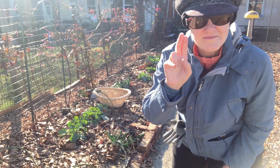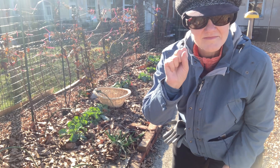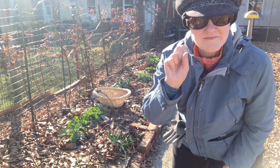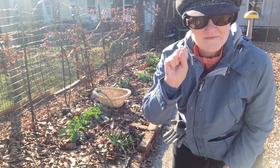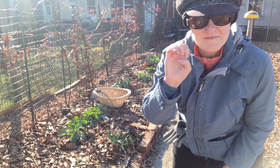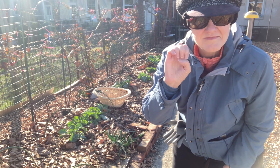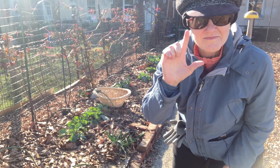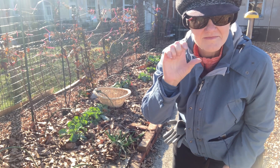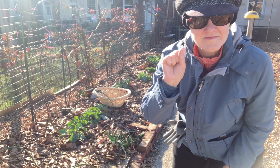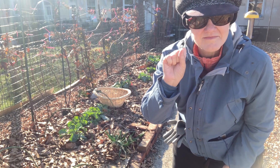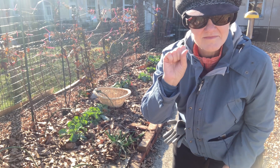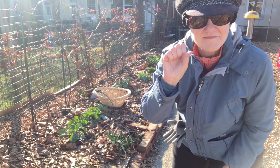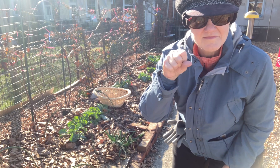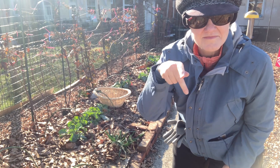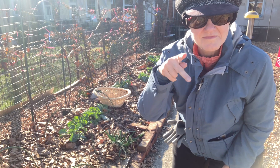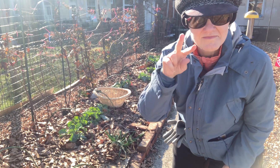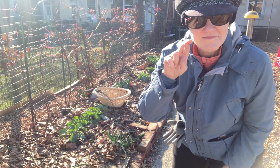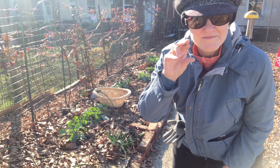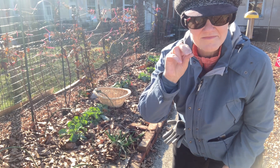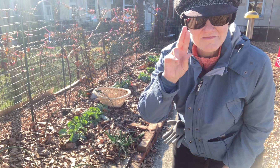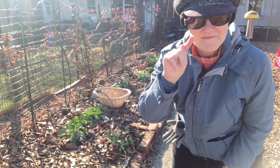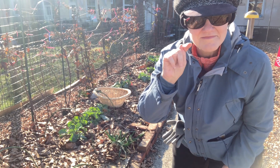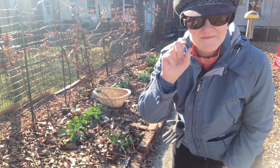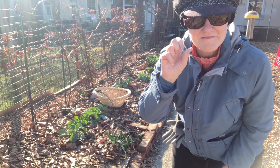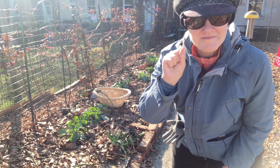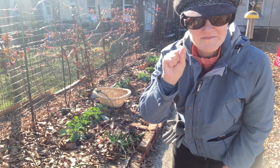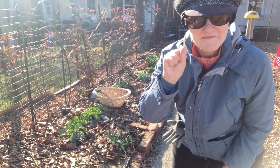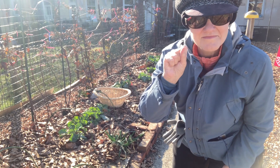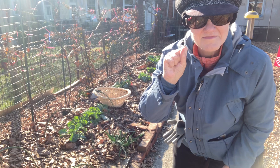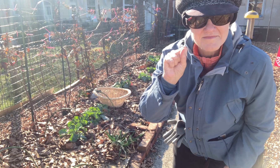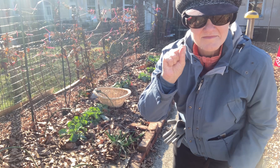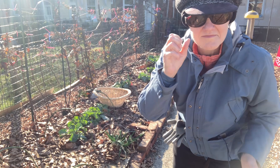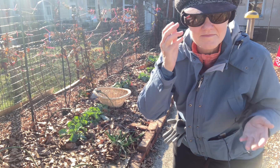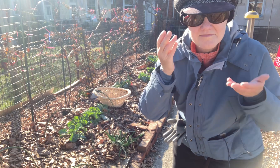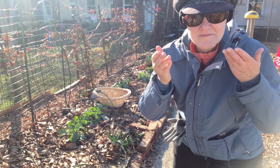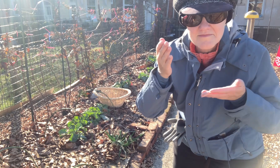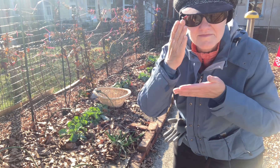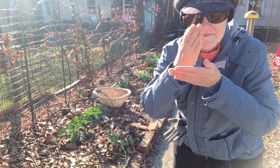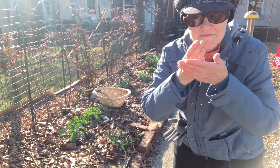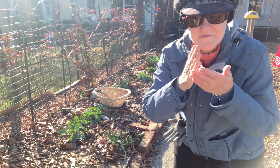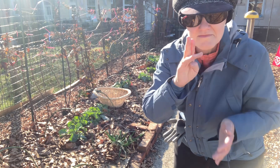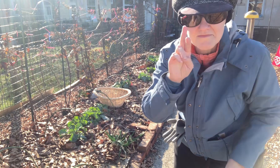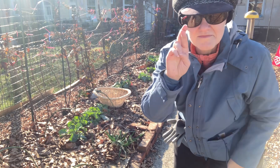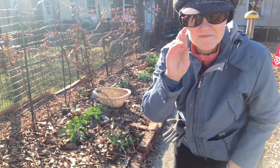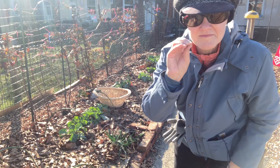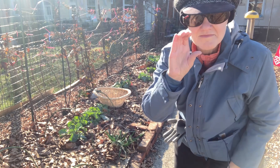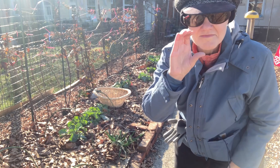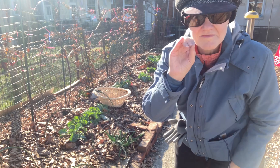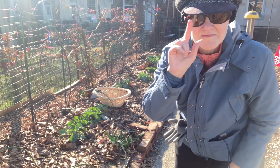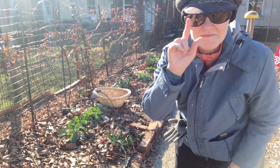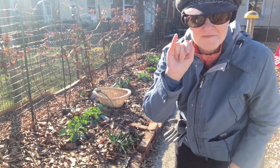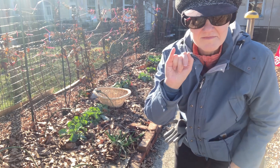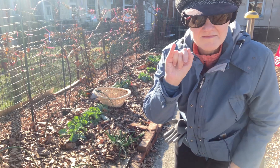brussels sprouts and i think a little bit of broccoli